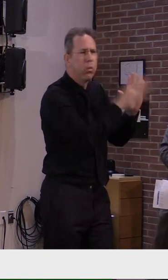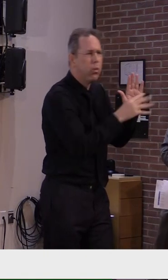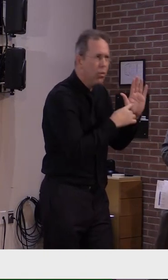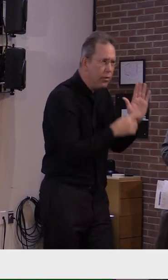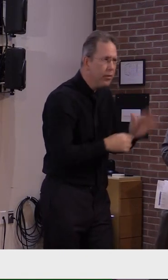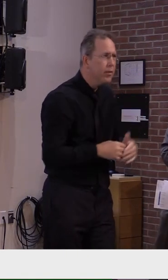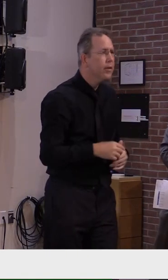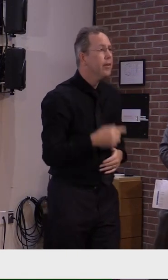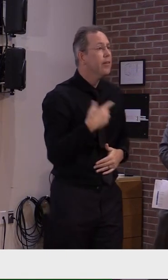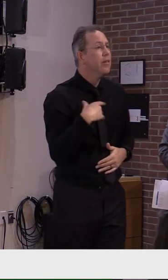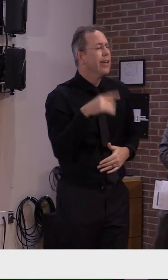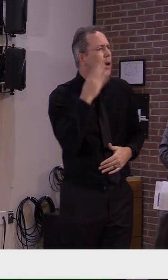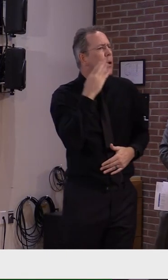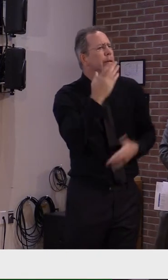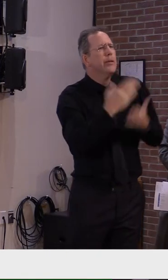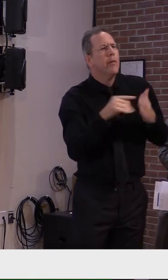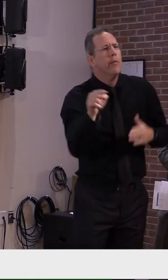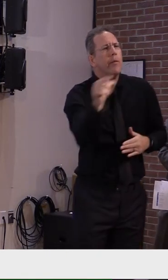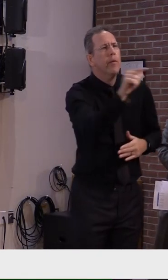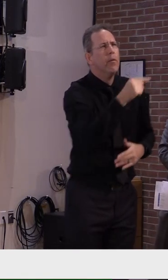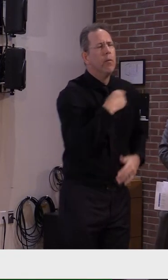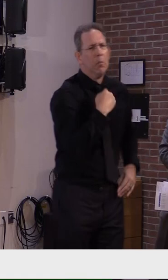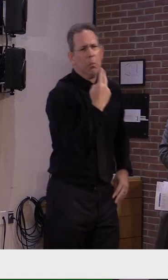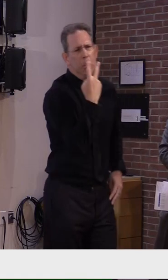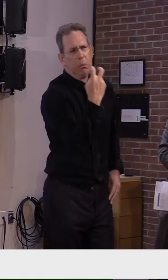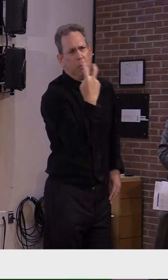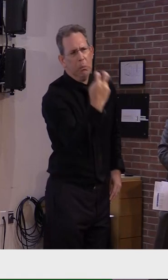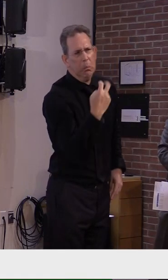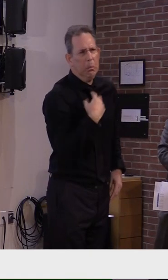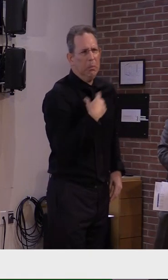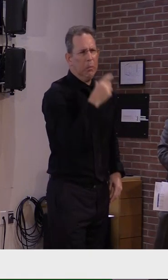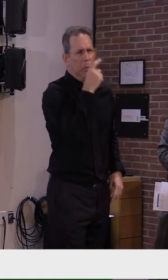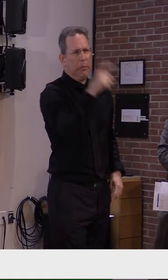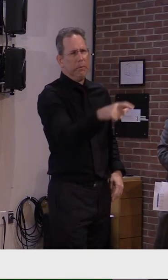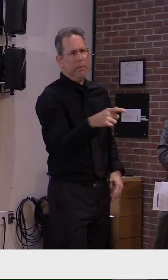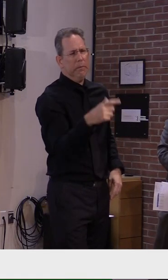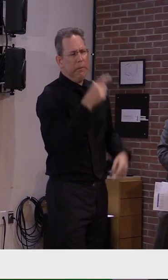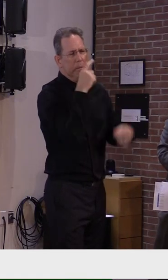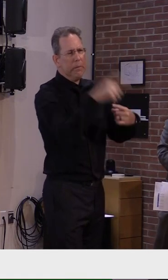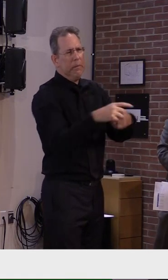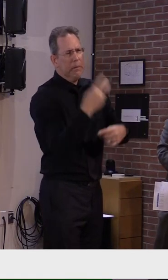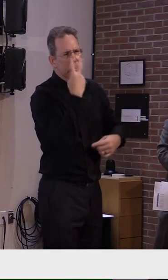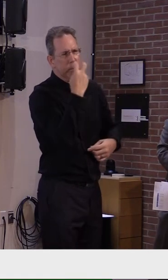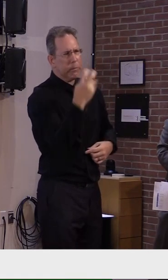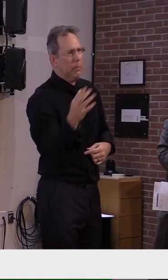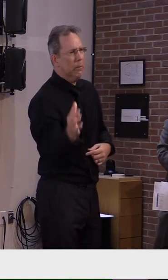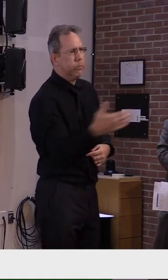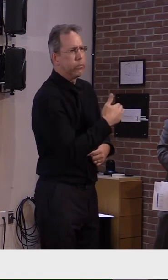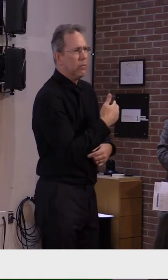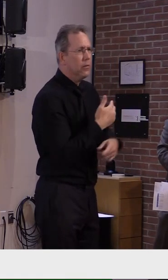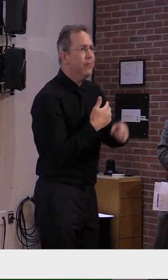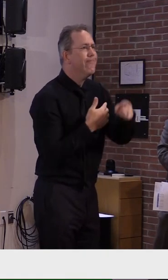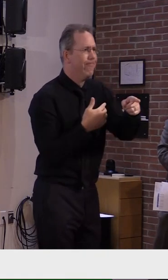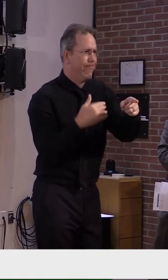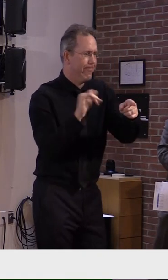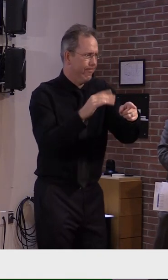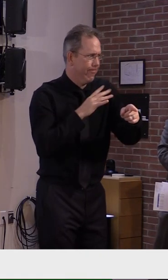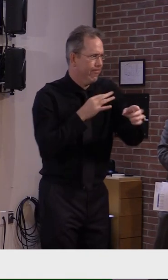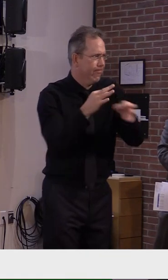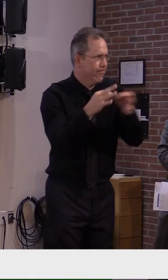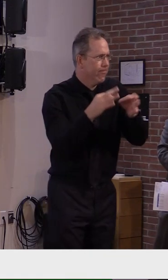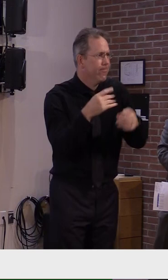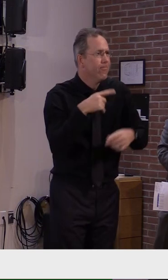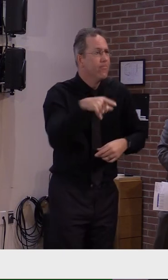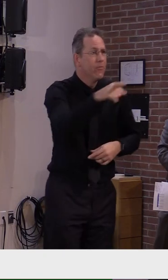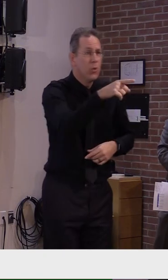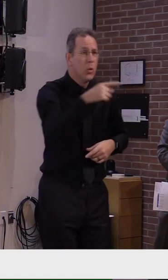Make no mistake, I understand that if you want to ignore the science or